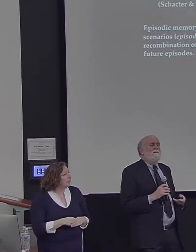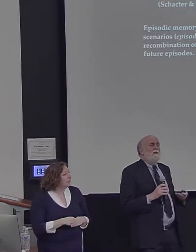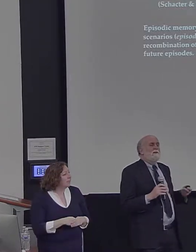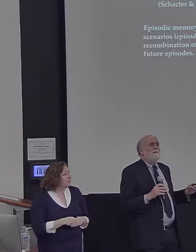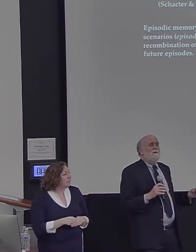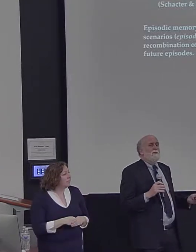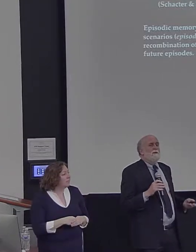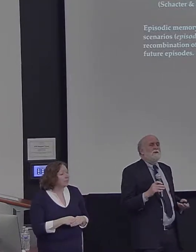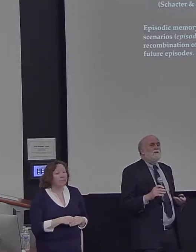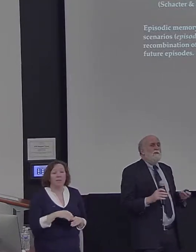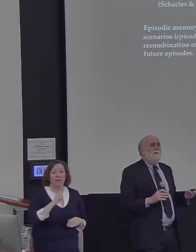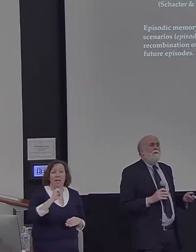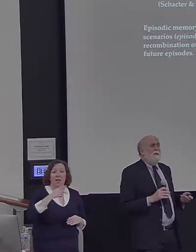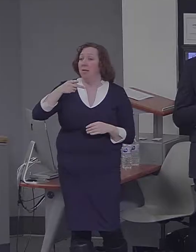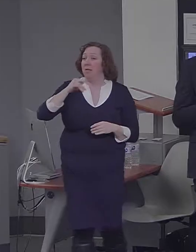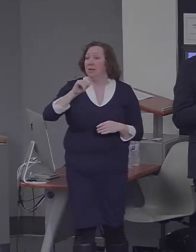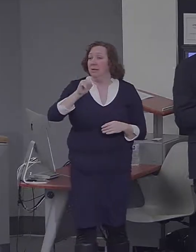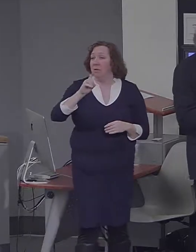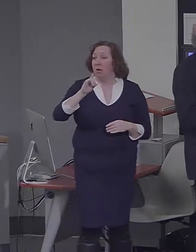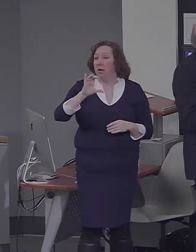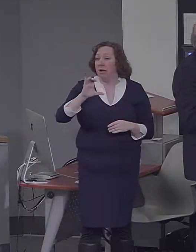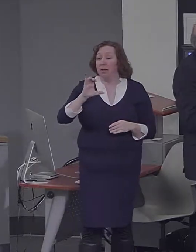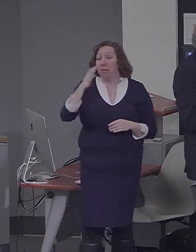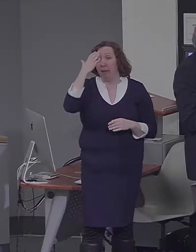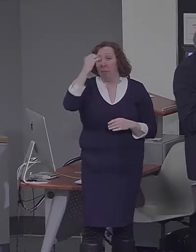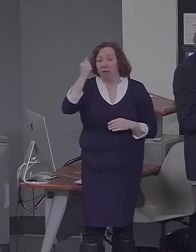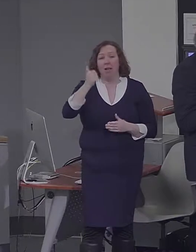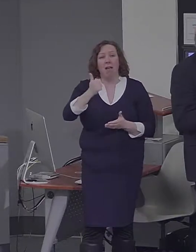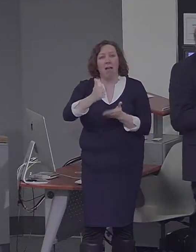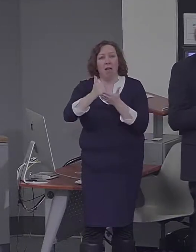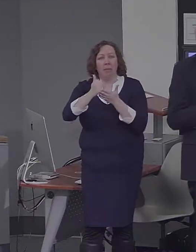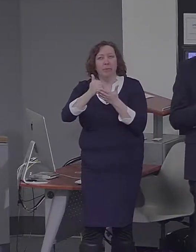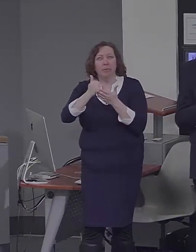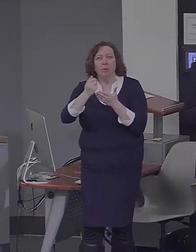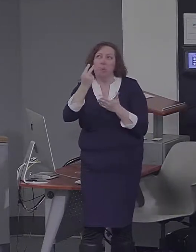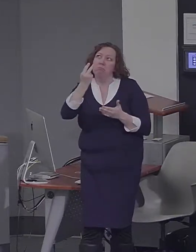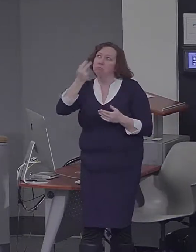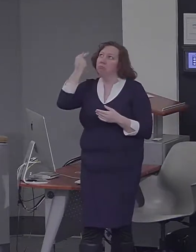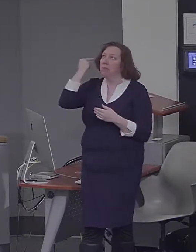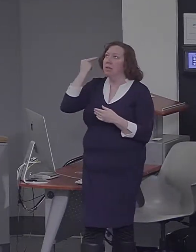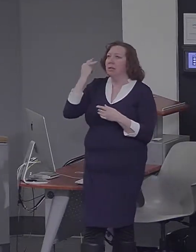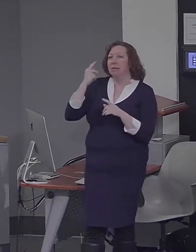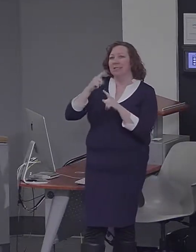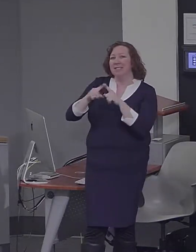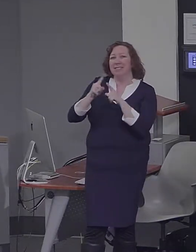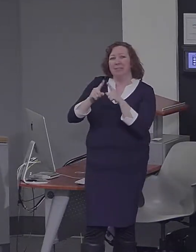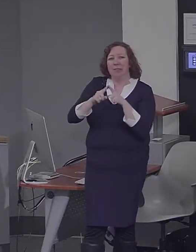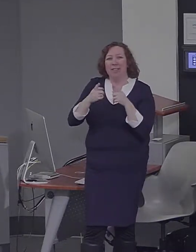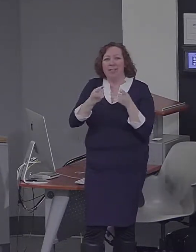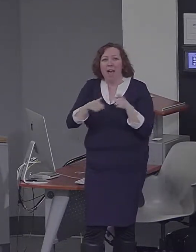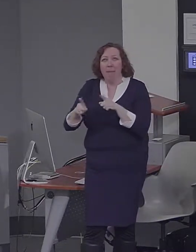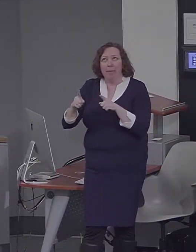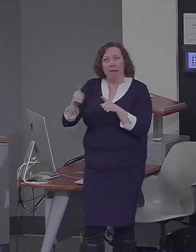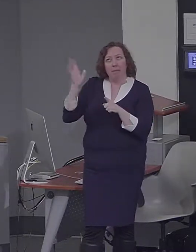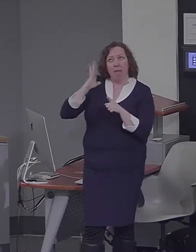flexibly retrieve and recombine elements of stored episode to construct possible novel future